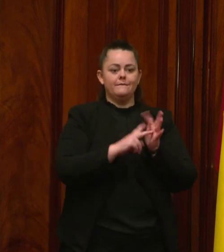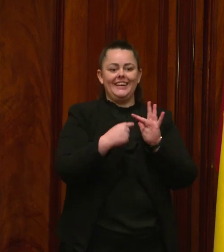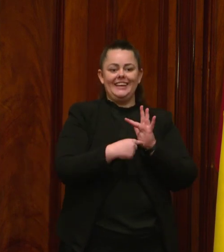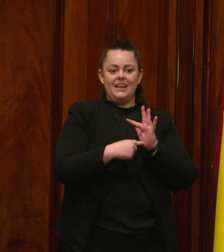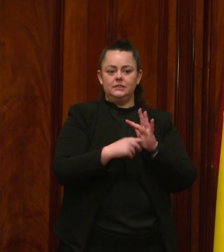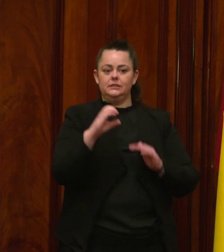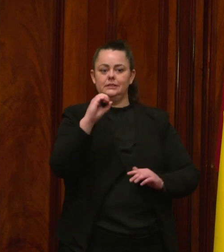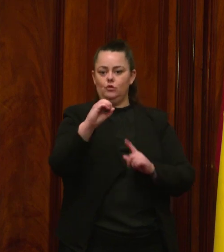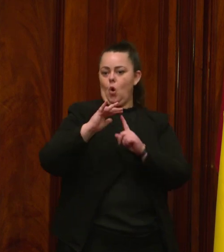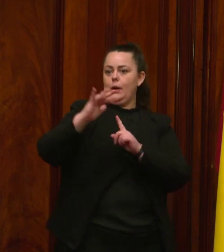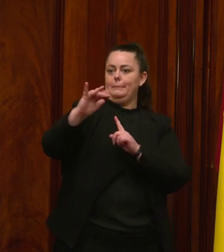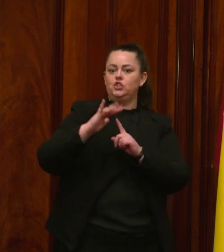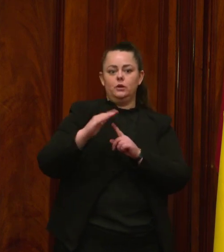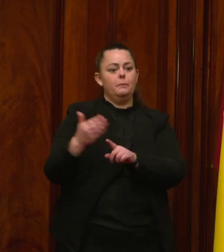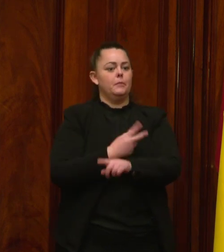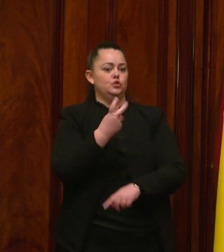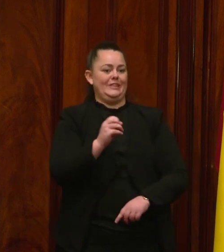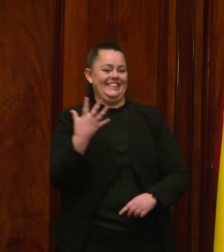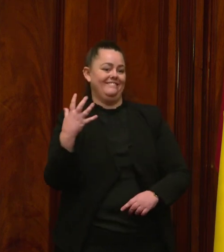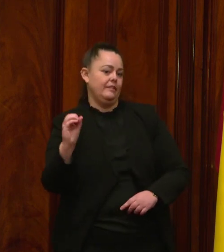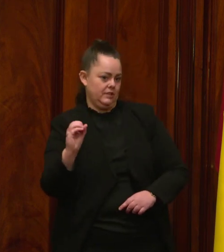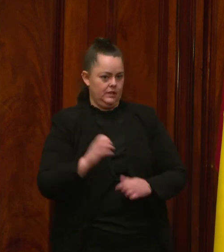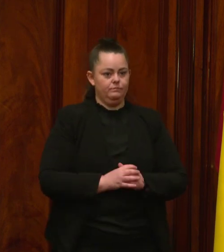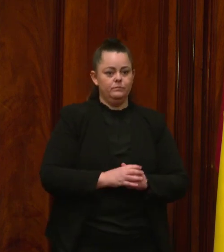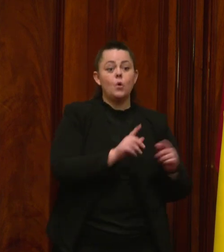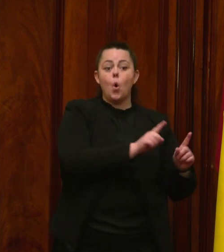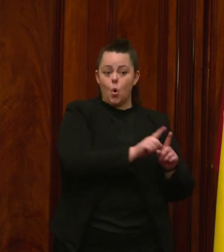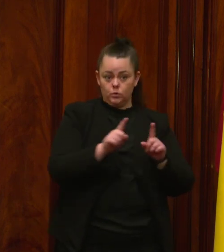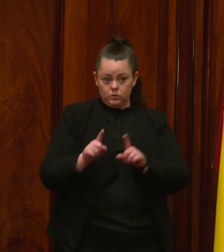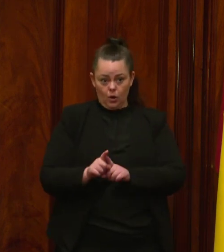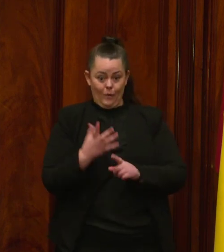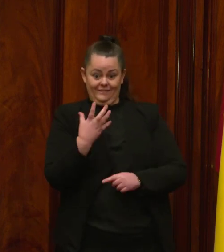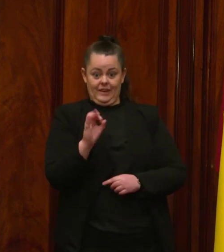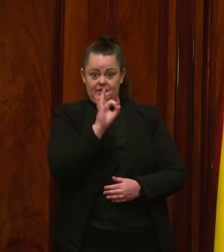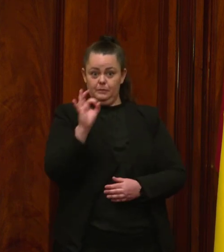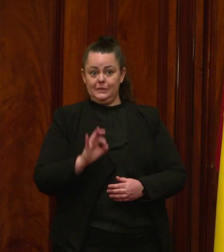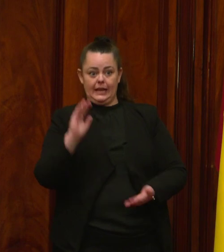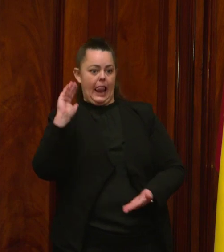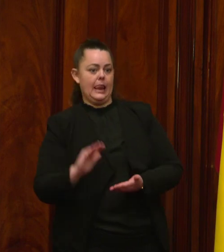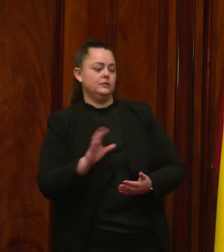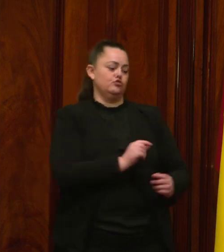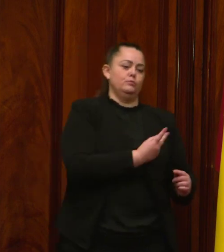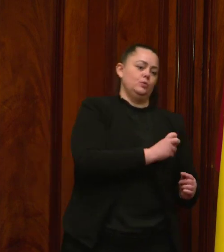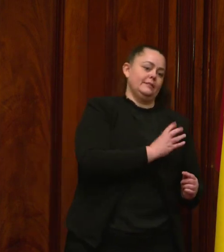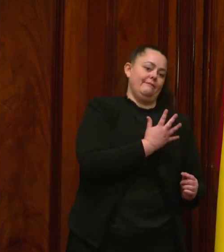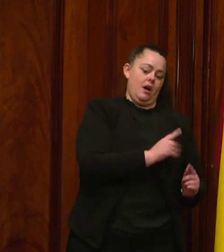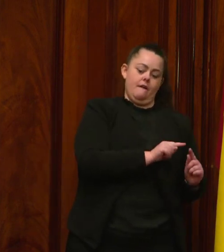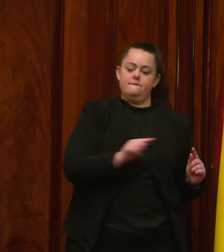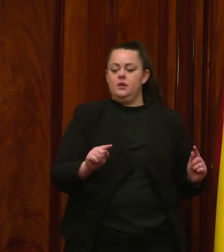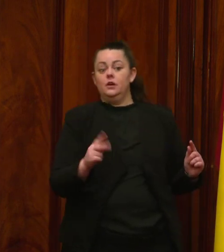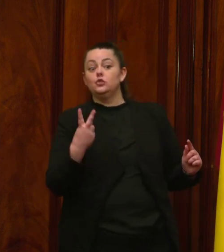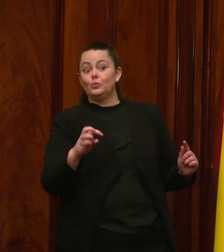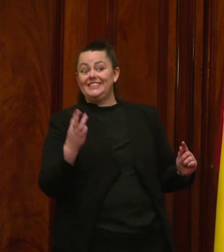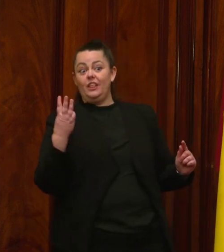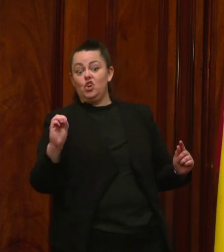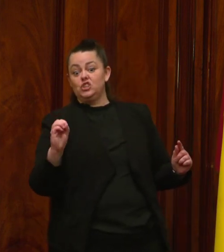in carbon emissions from 2005 levels by 2030, just seven years away. To drive